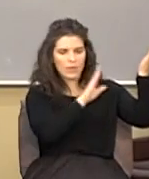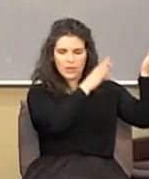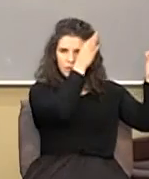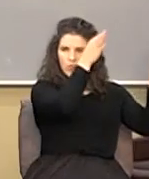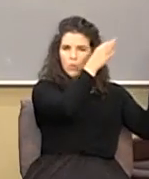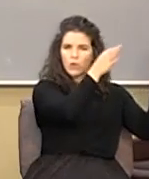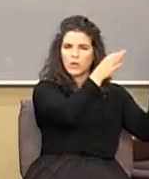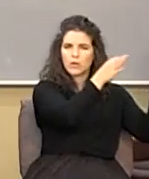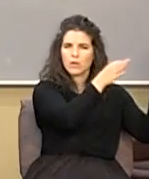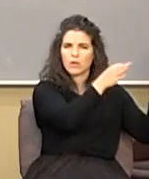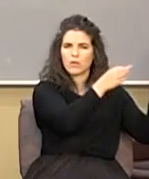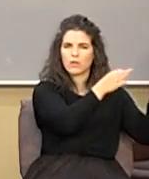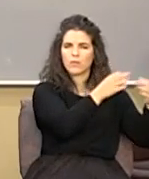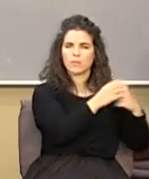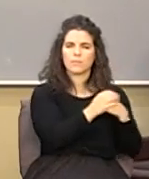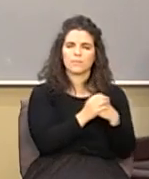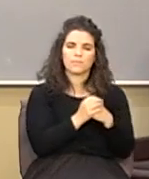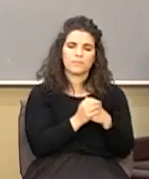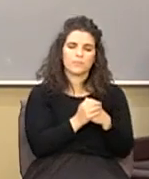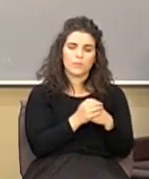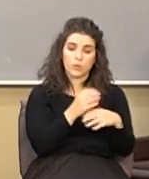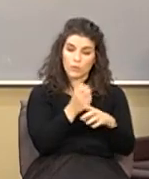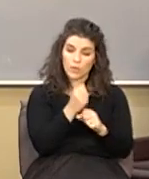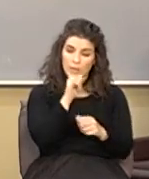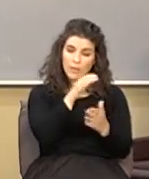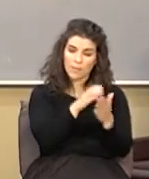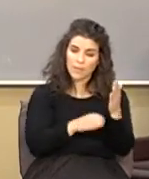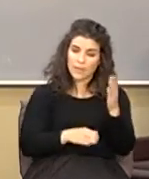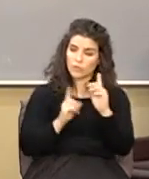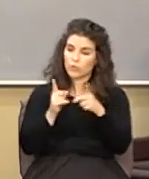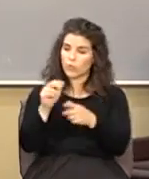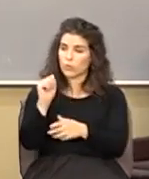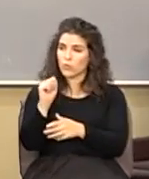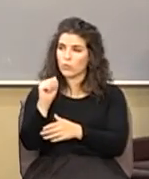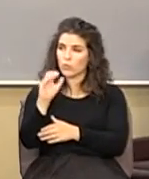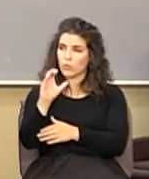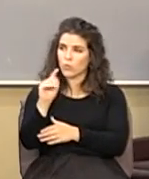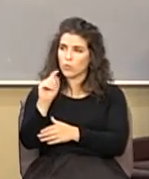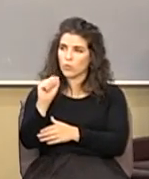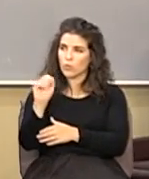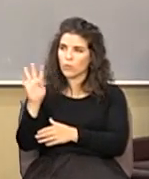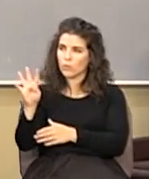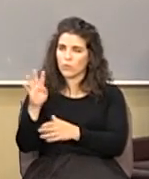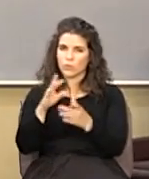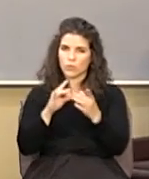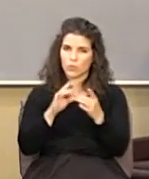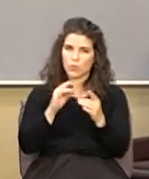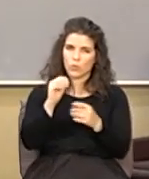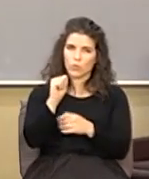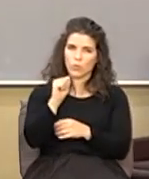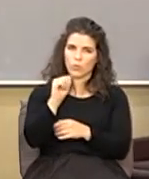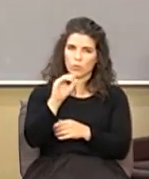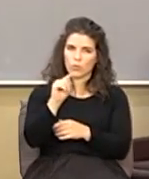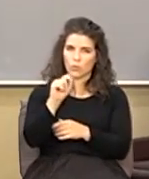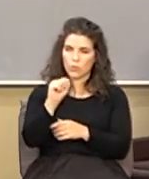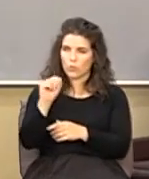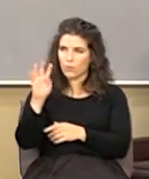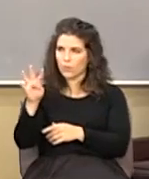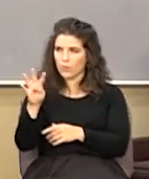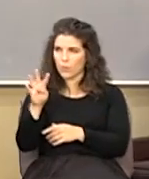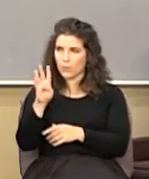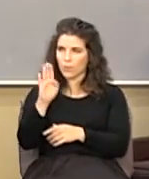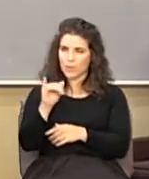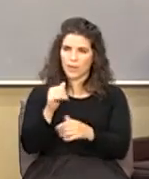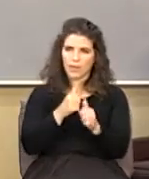if you take that passage and go to acts chapter 4 you'll see that passage is quoted in acts chapter 4 by the apostles